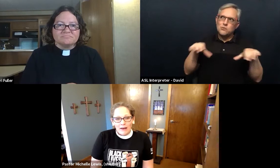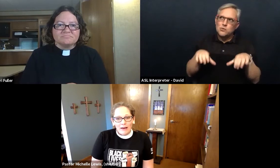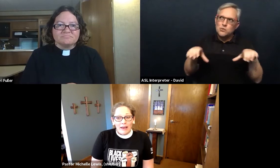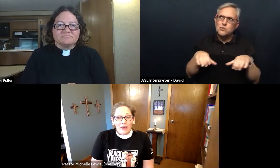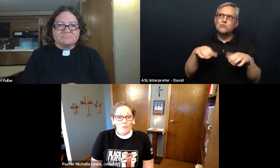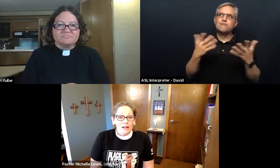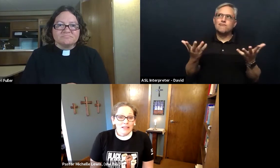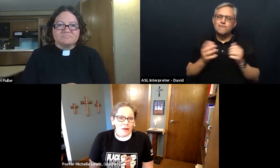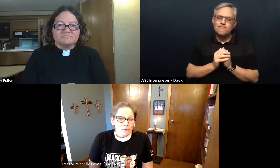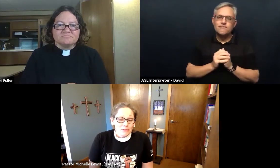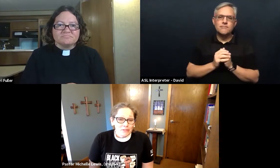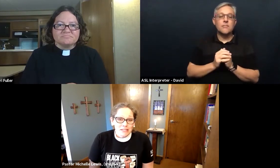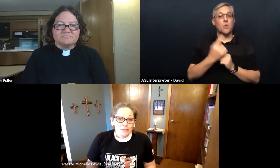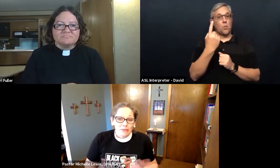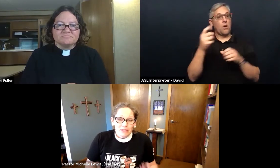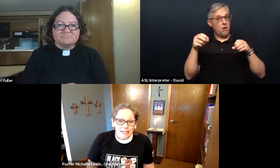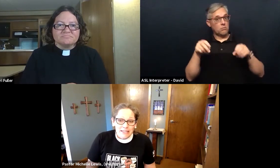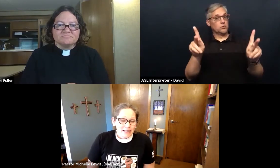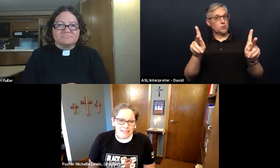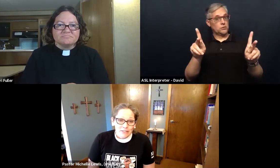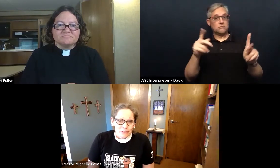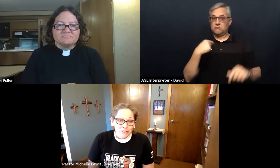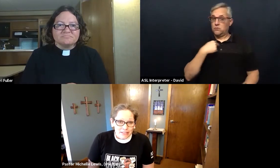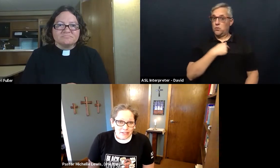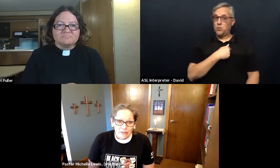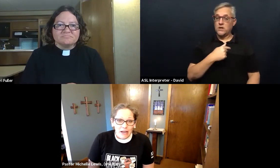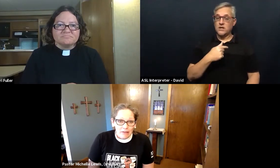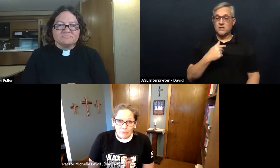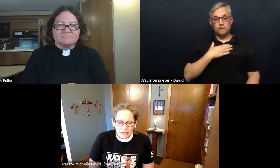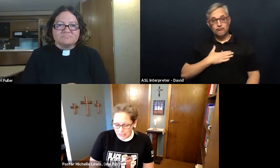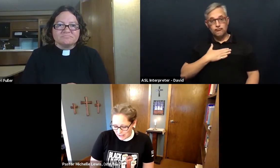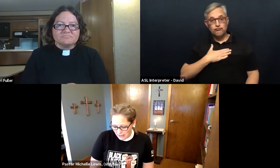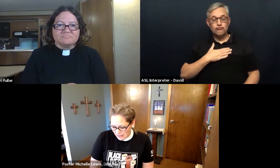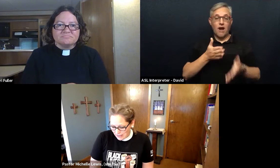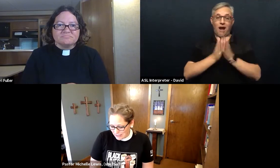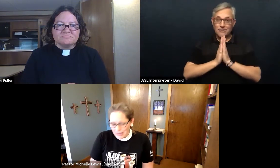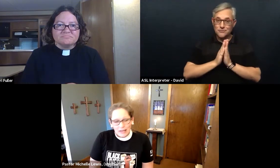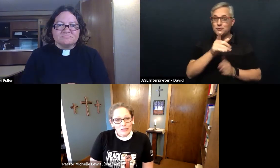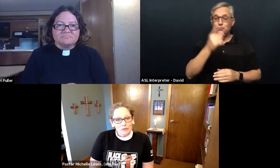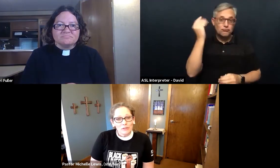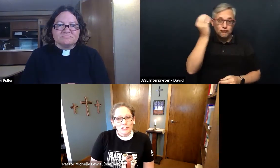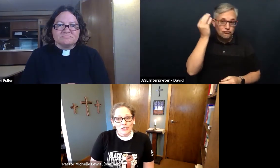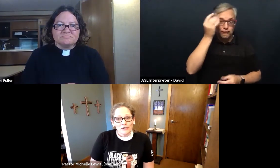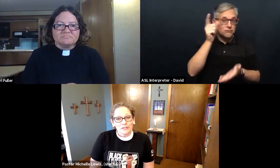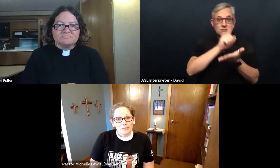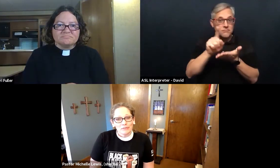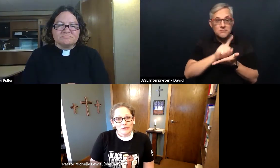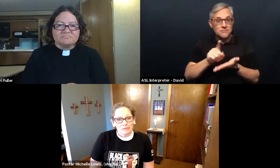and one of the opportunities that we like to ask you to consider every week is that you would share some of your